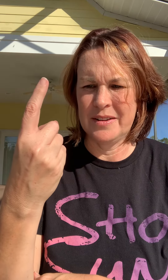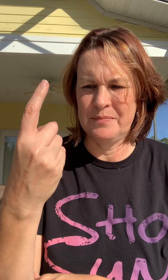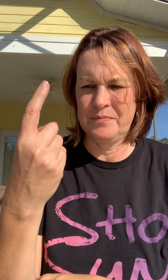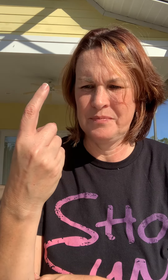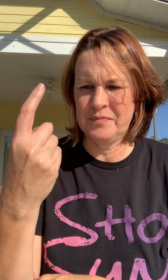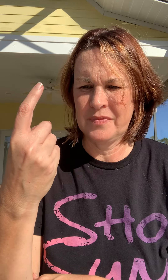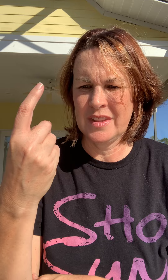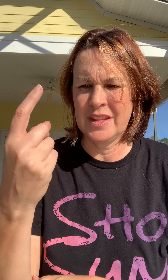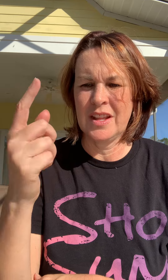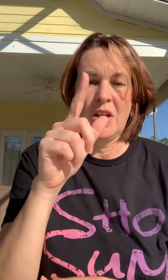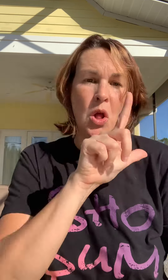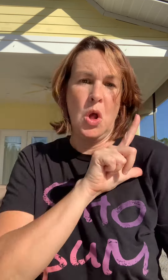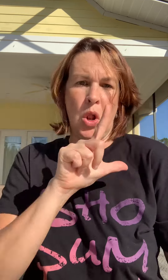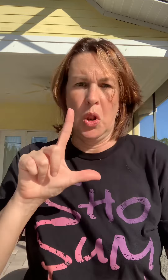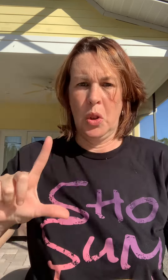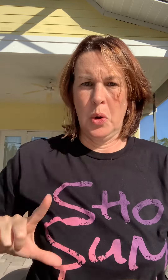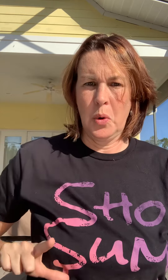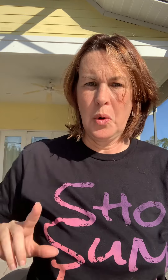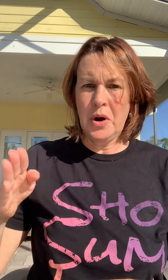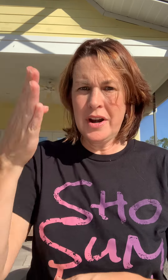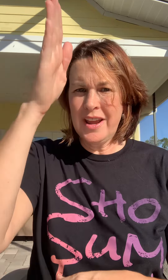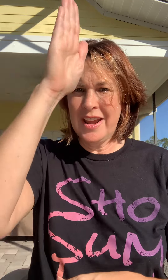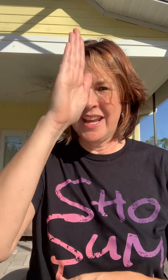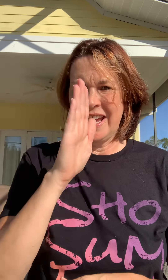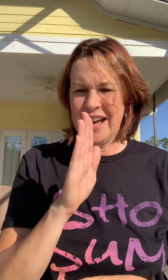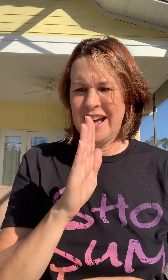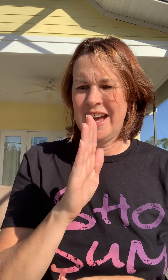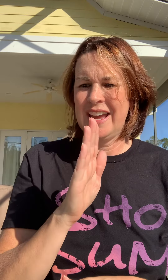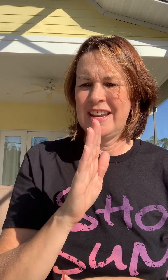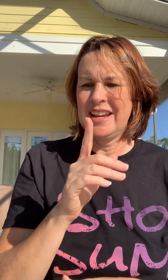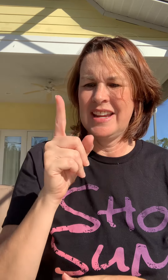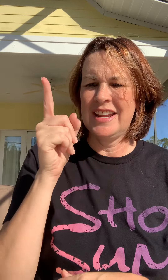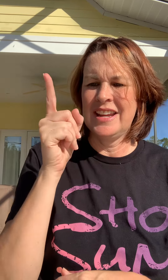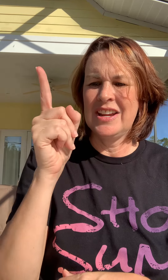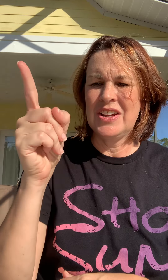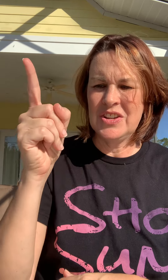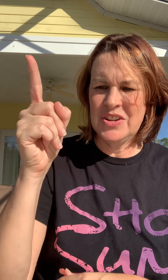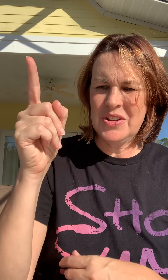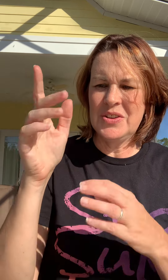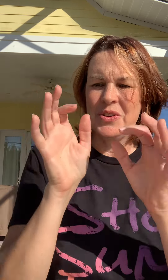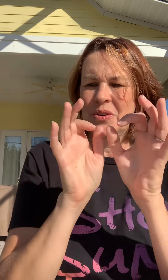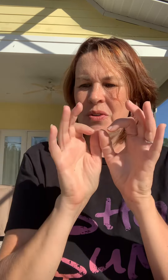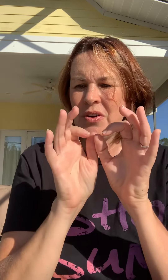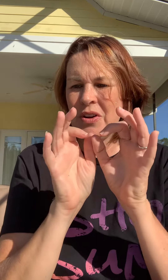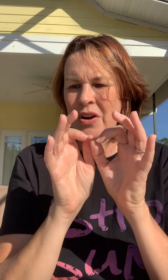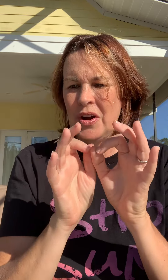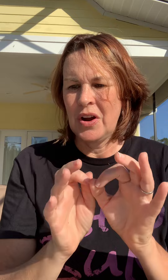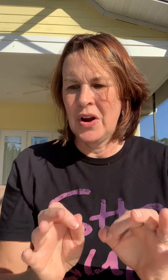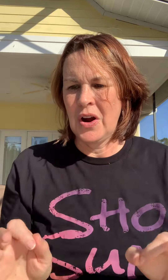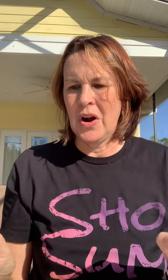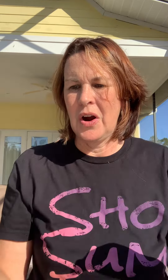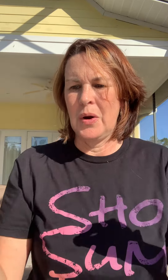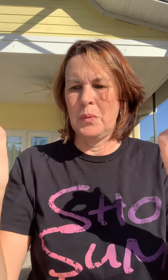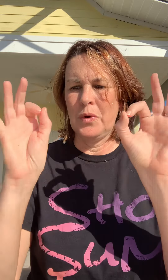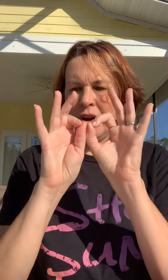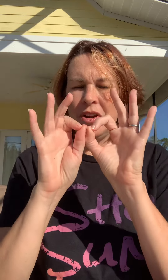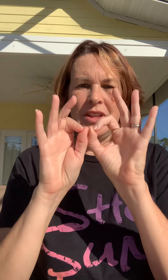Lord God, you are worthy